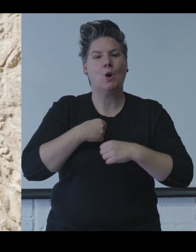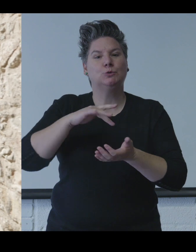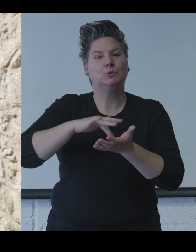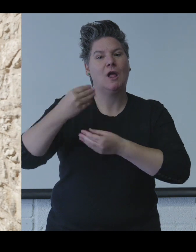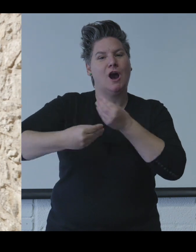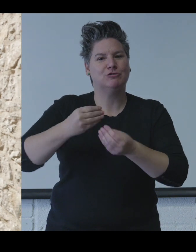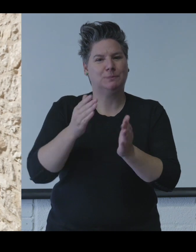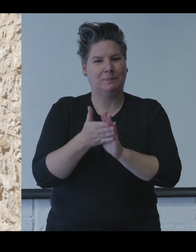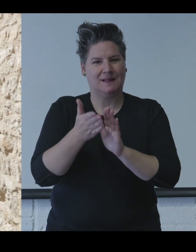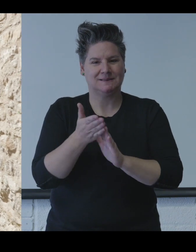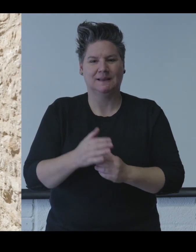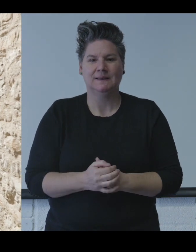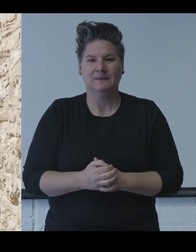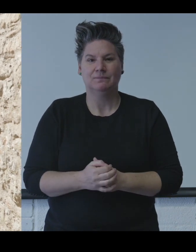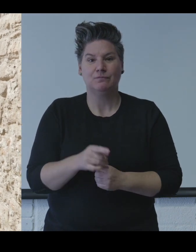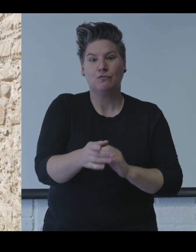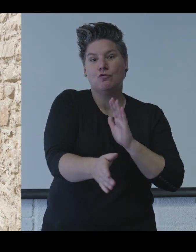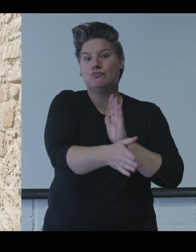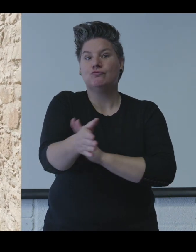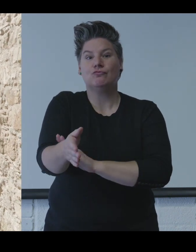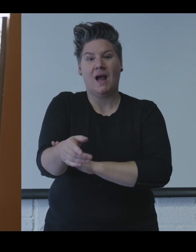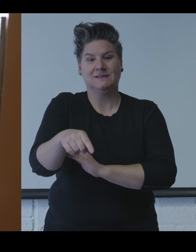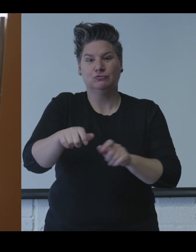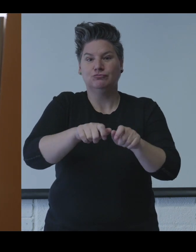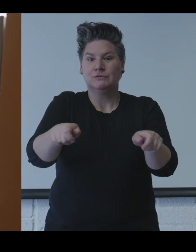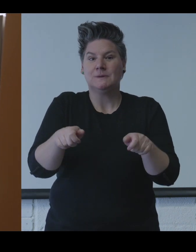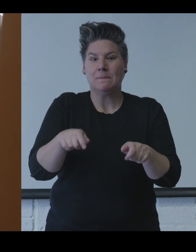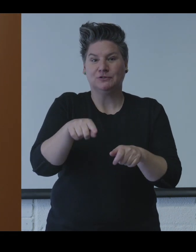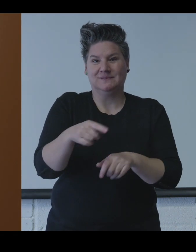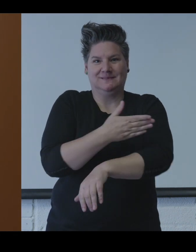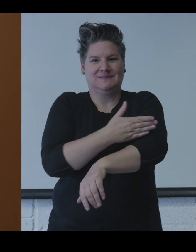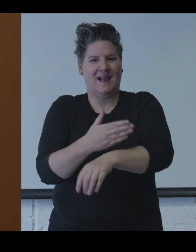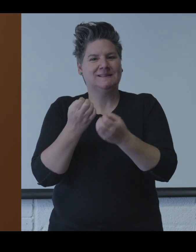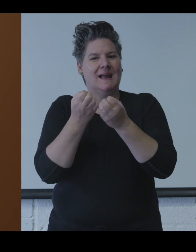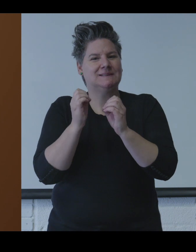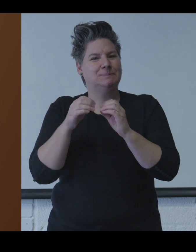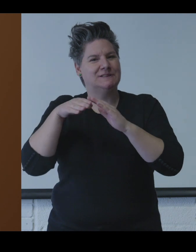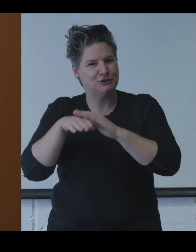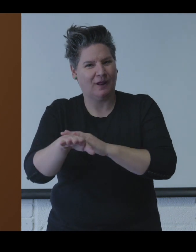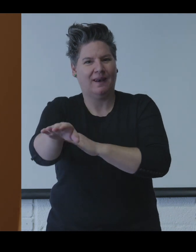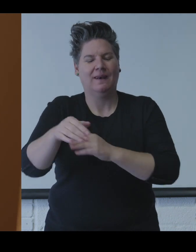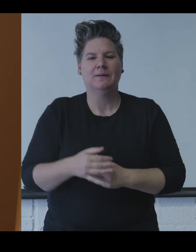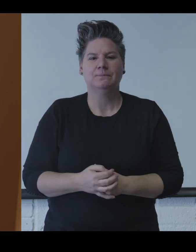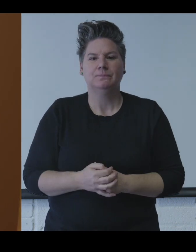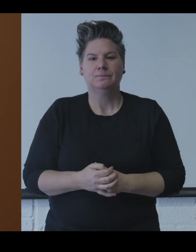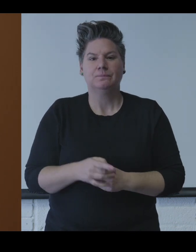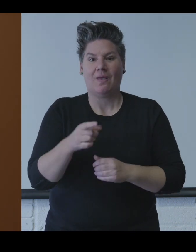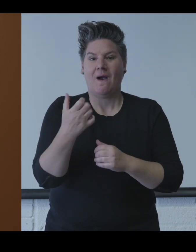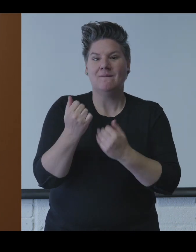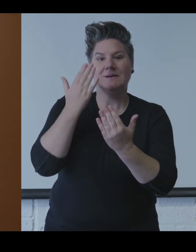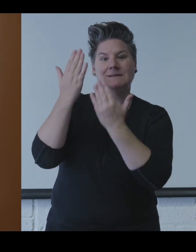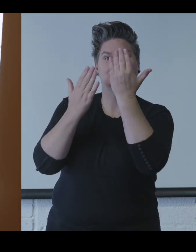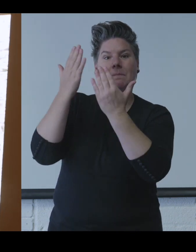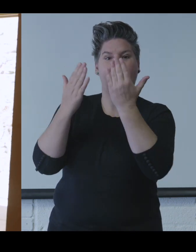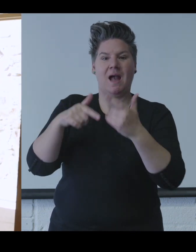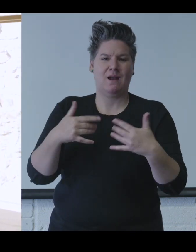Here is the entrance to the exhibition and display area in the Old Bluecoat School building. When you enter the Old School building,